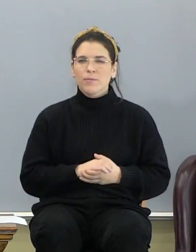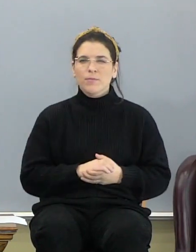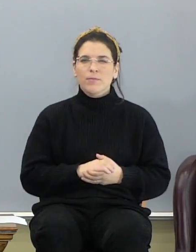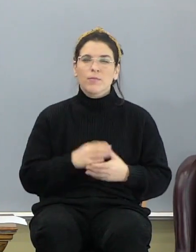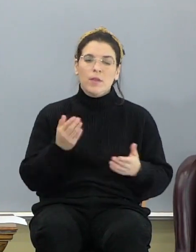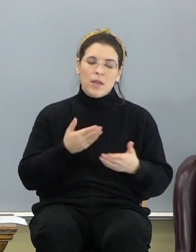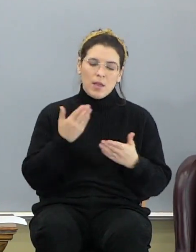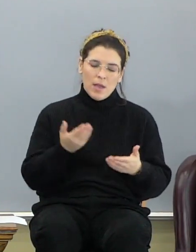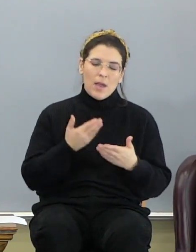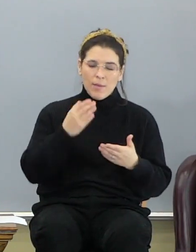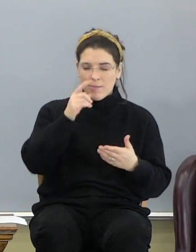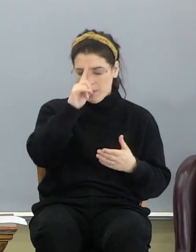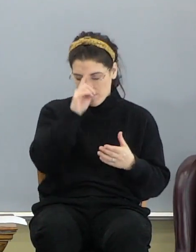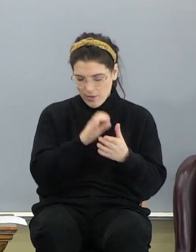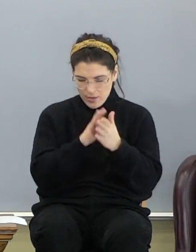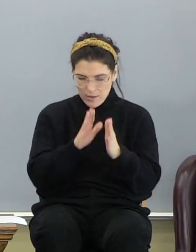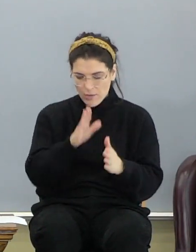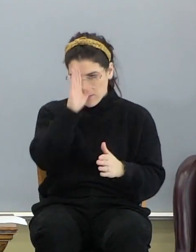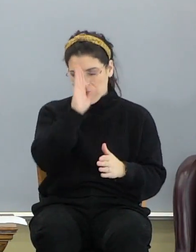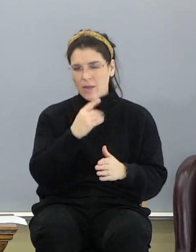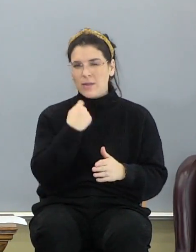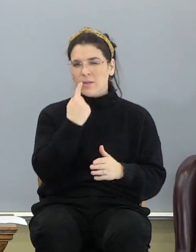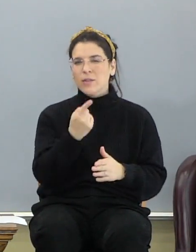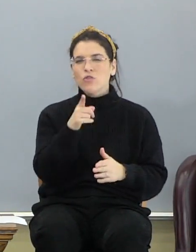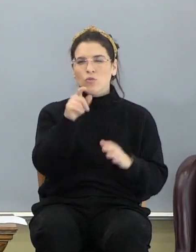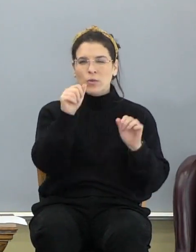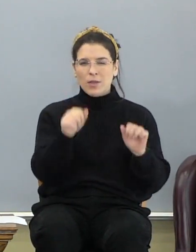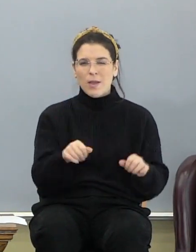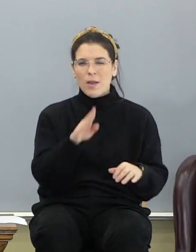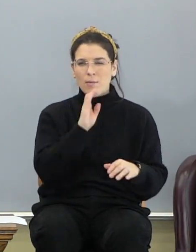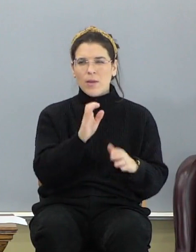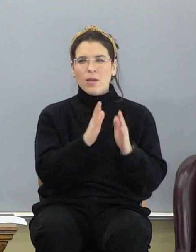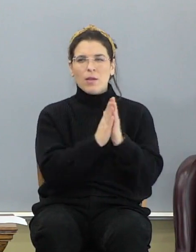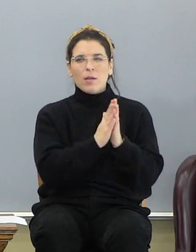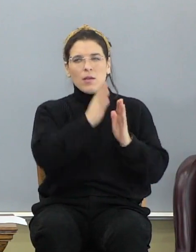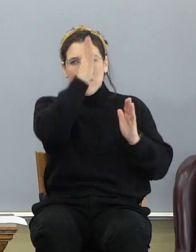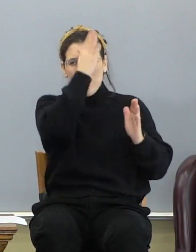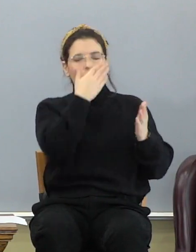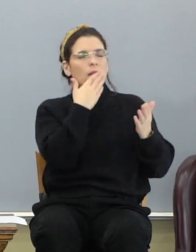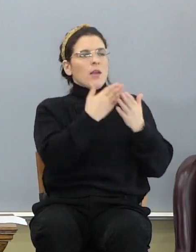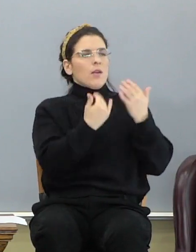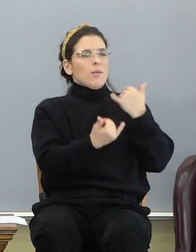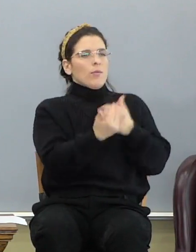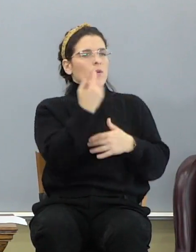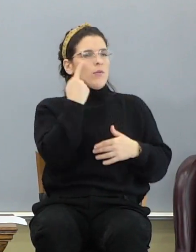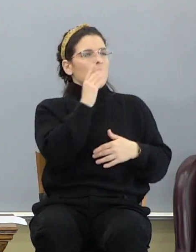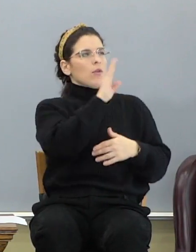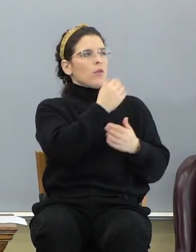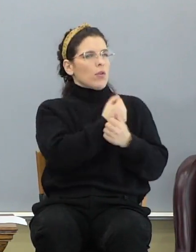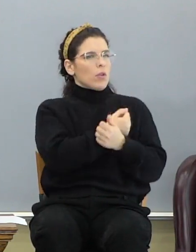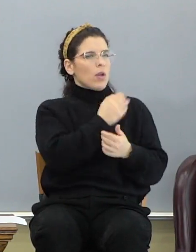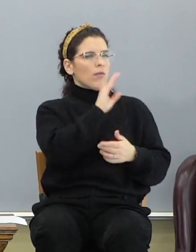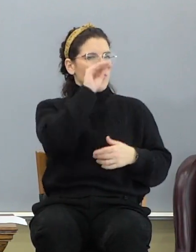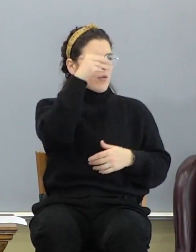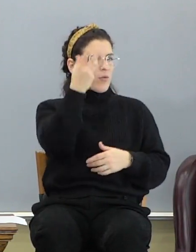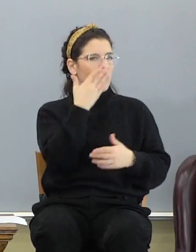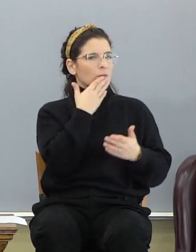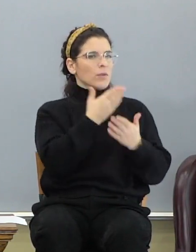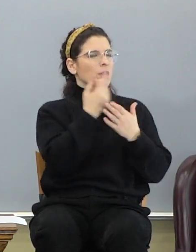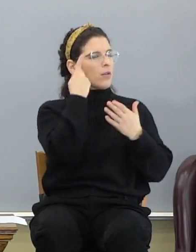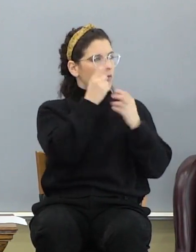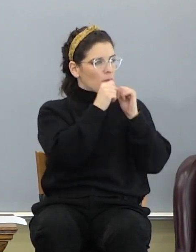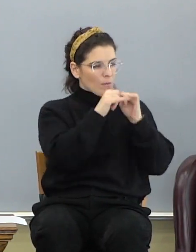Happy believer because God says you can be. Father, we thank you this morning for your love and your grace. Thank you for a blessed hope